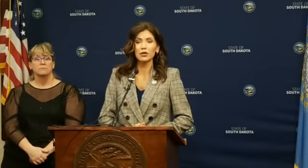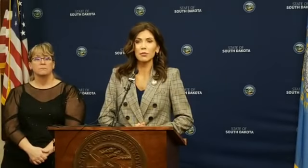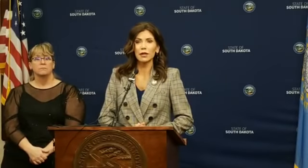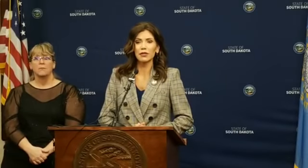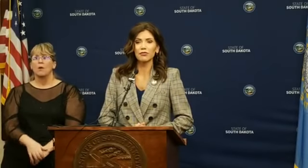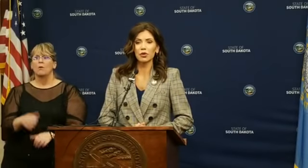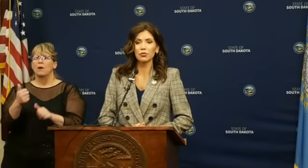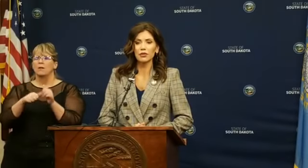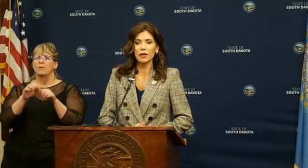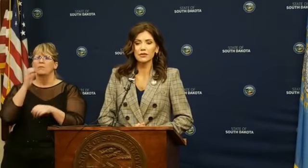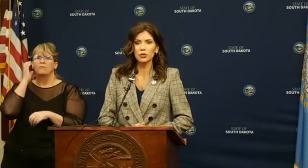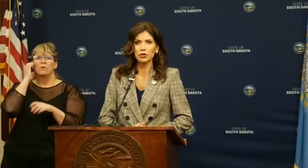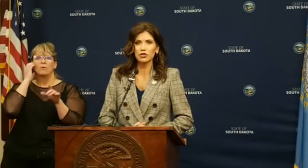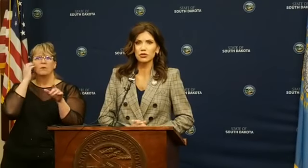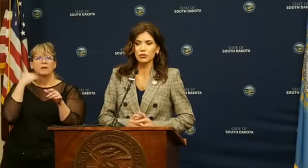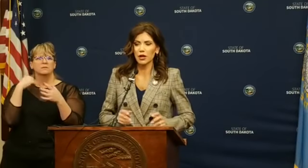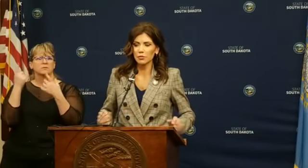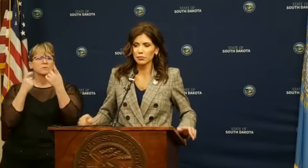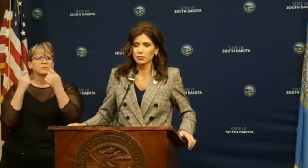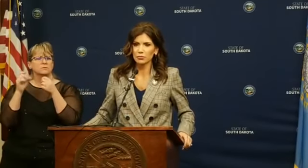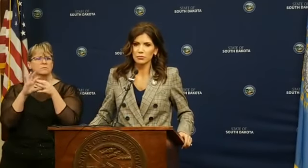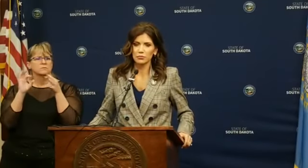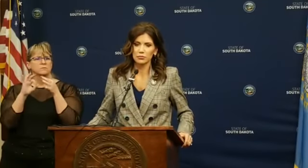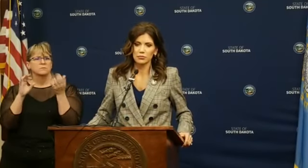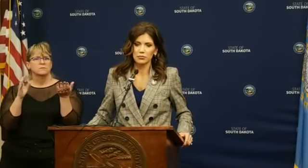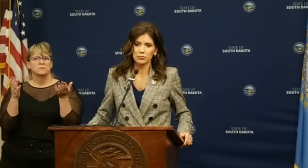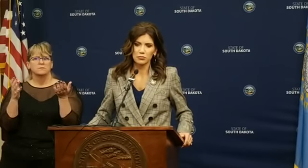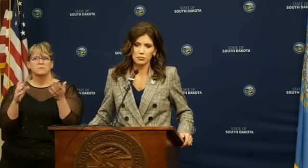Oh, is there anybody on the phone that has a question or comment?